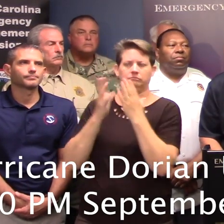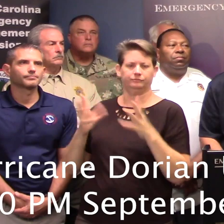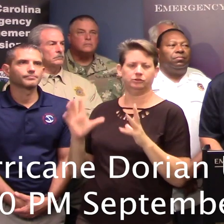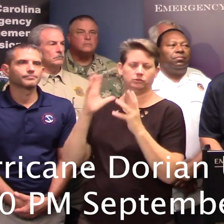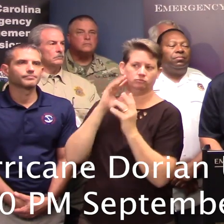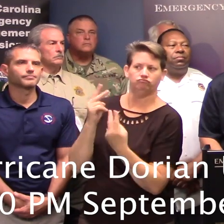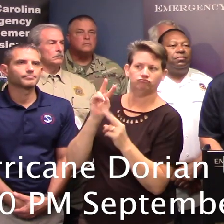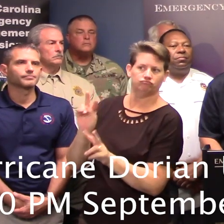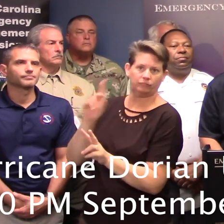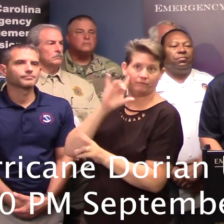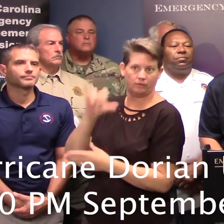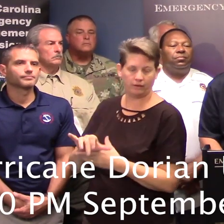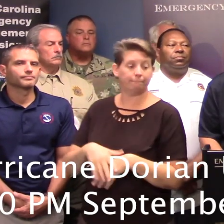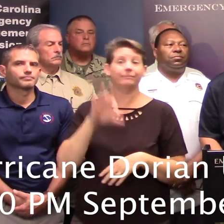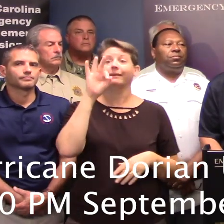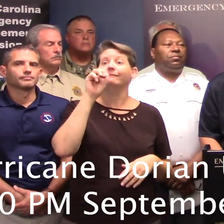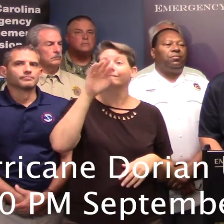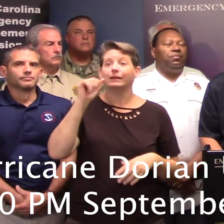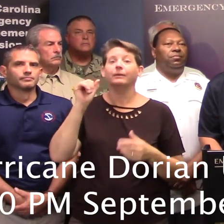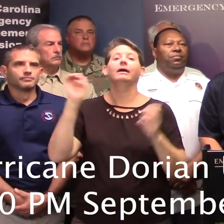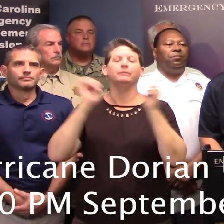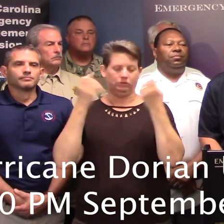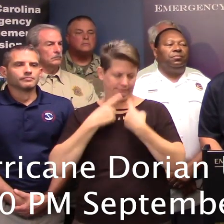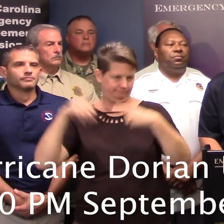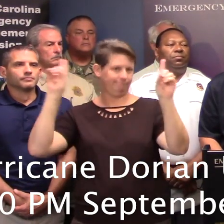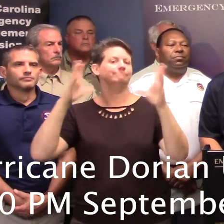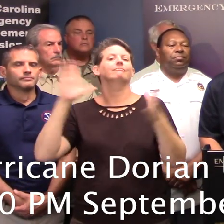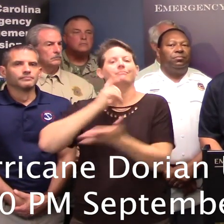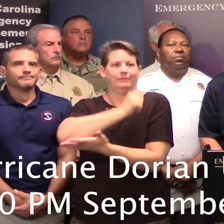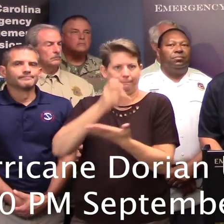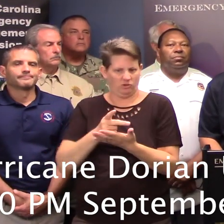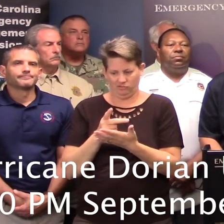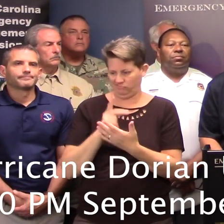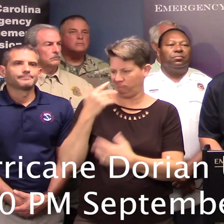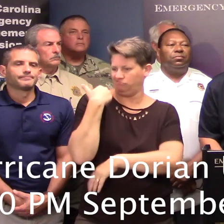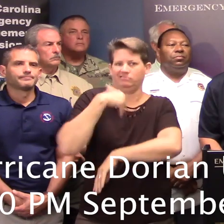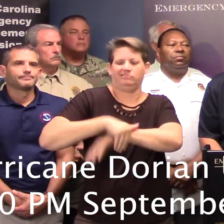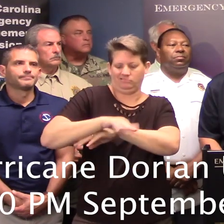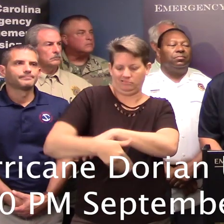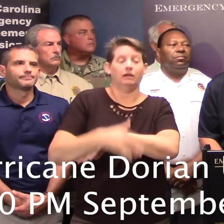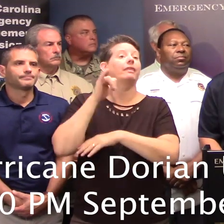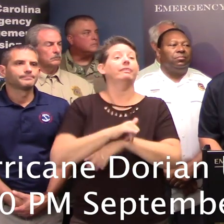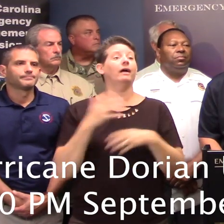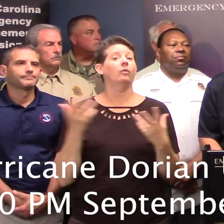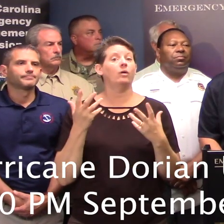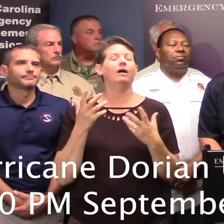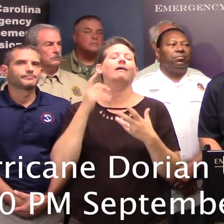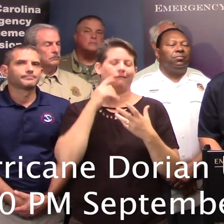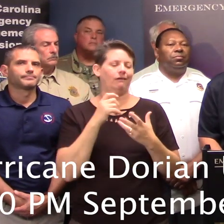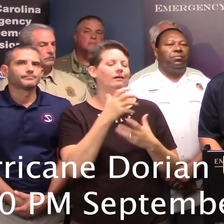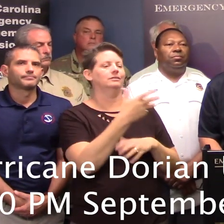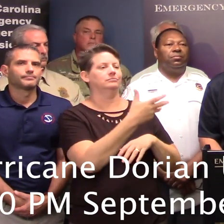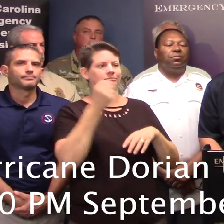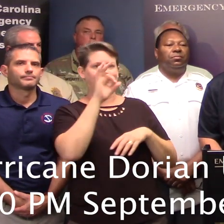the Federal Emergency Declaration that the Governor requested was approved late last night, and that will allow us to FEMA Resources